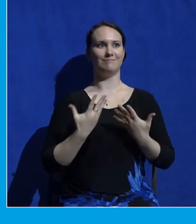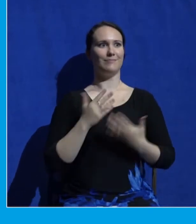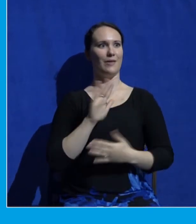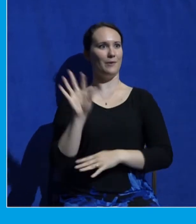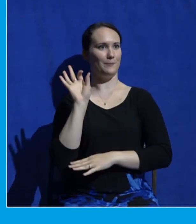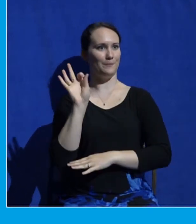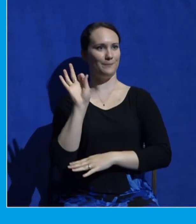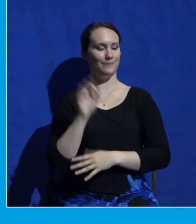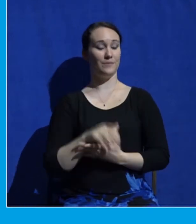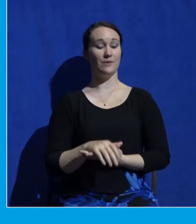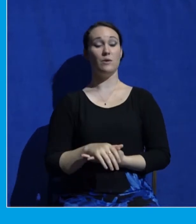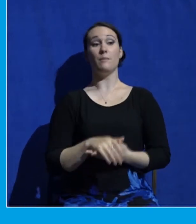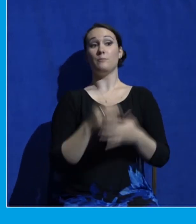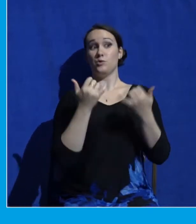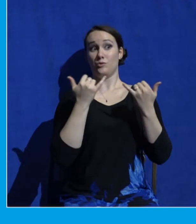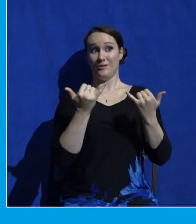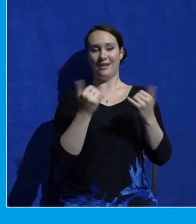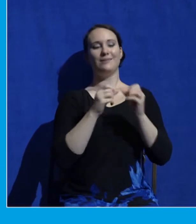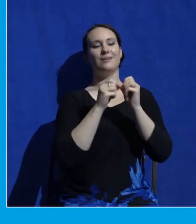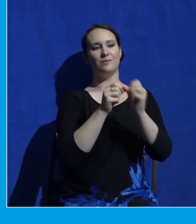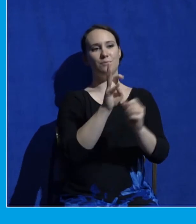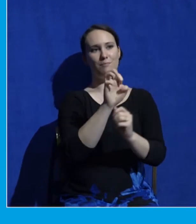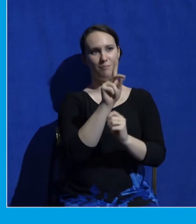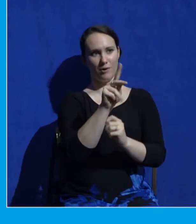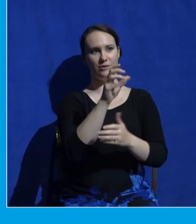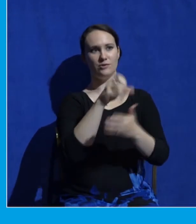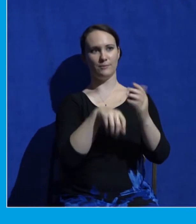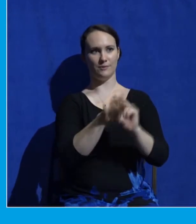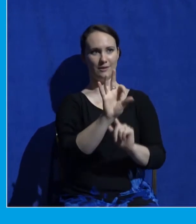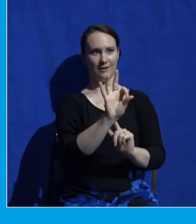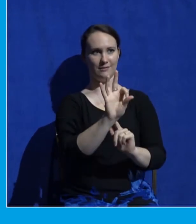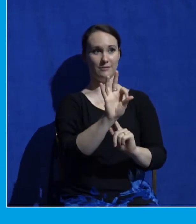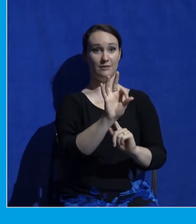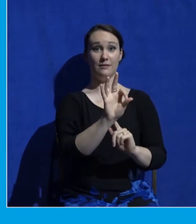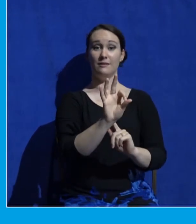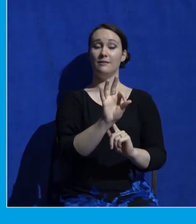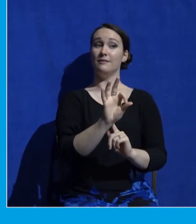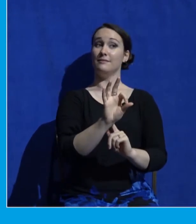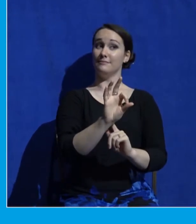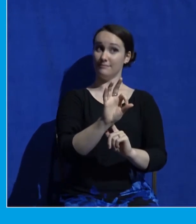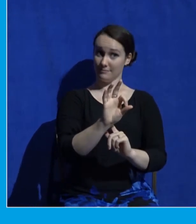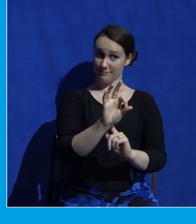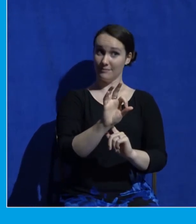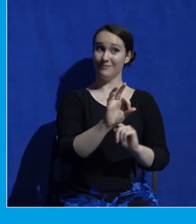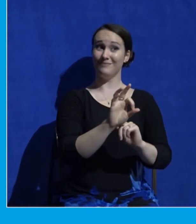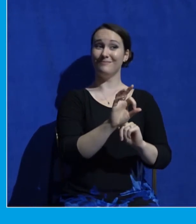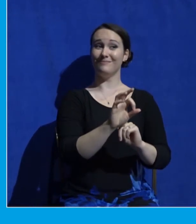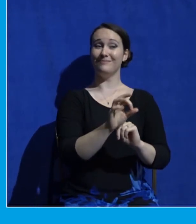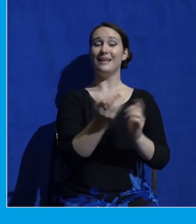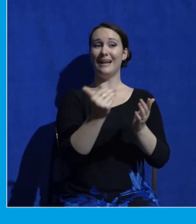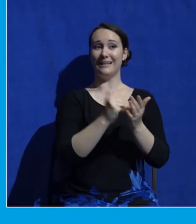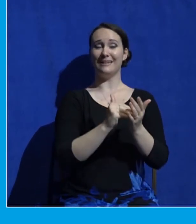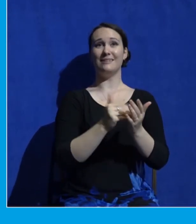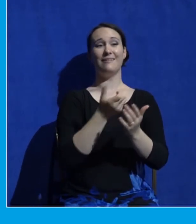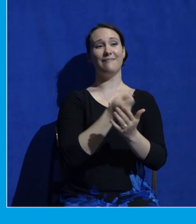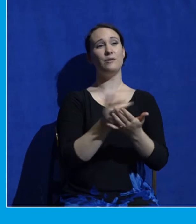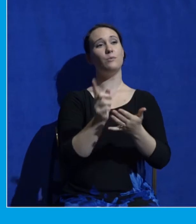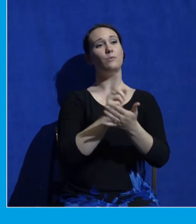we're in Mark chapter 9, and I should say the last few weeks. And this has been so true over the last couple of